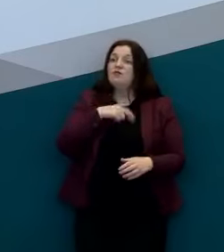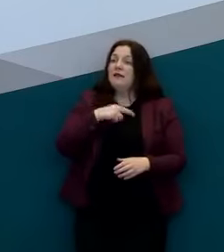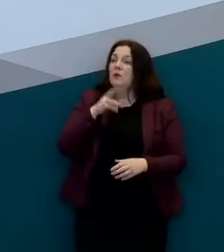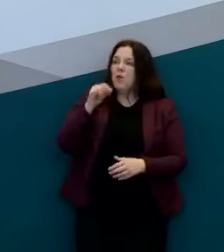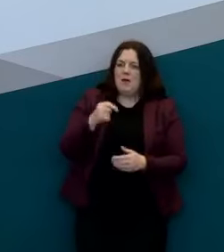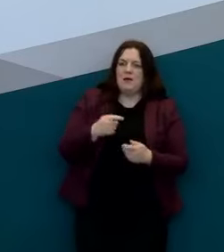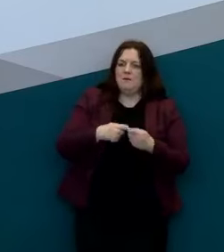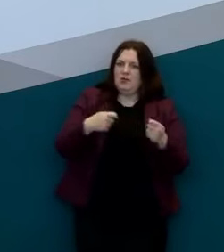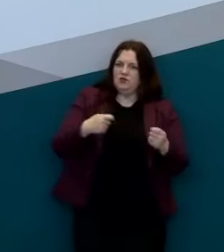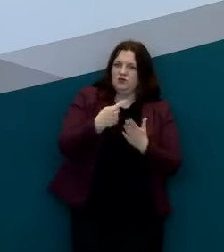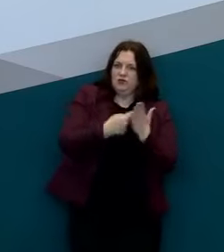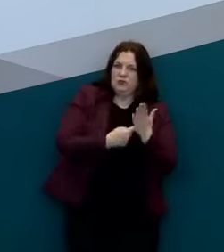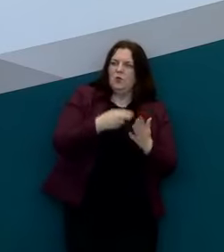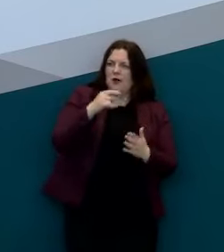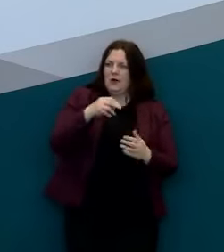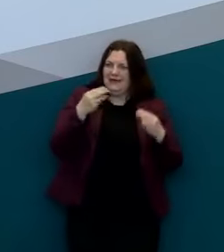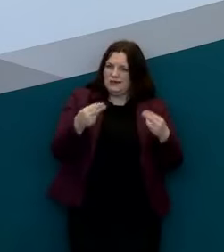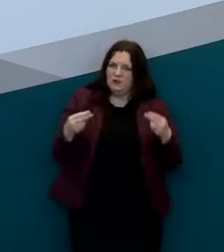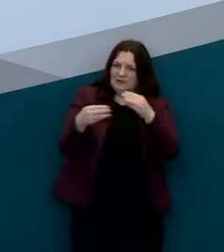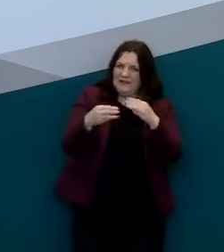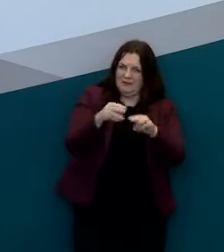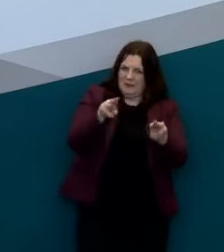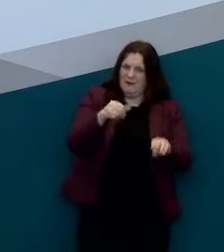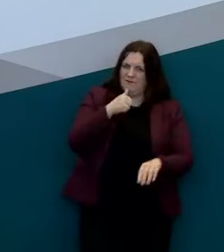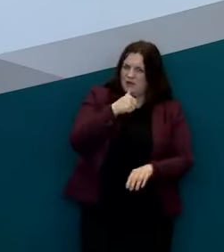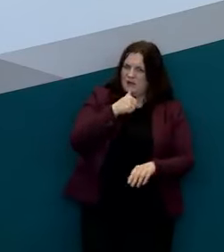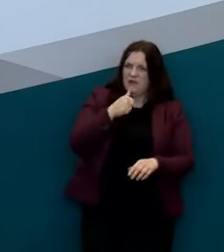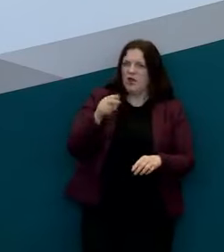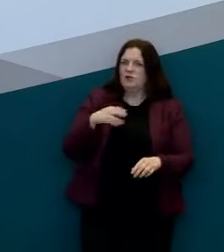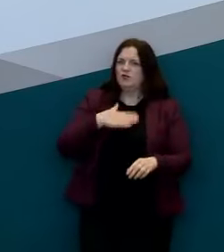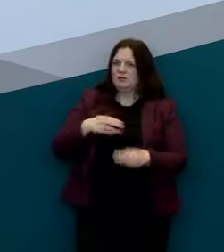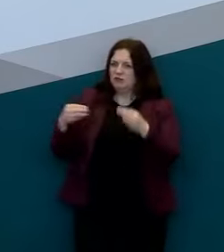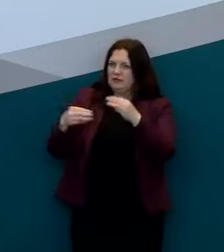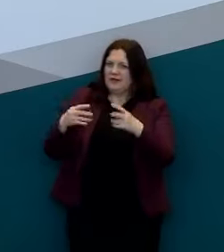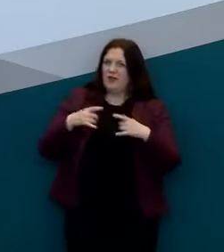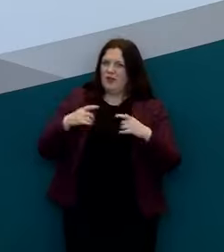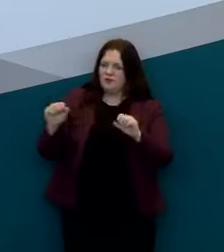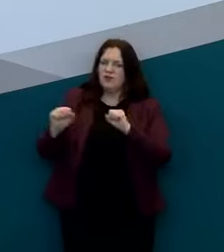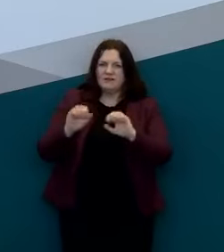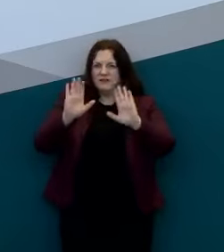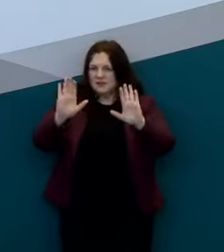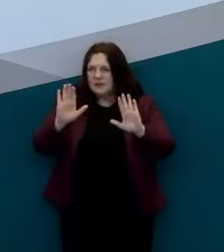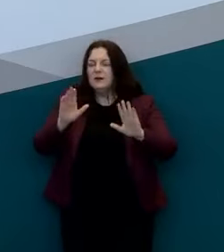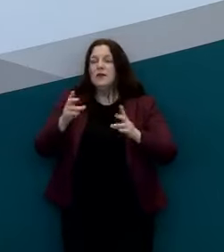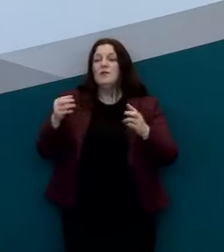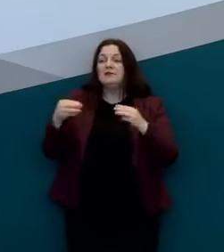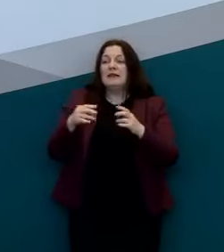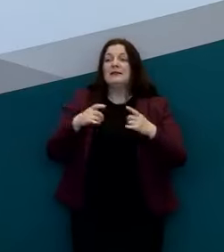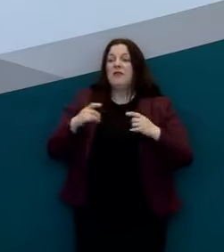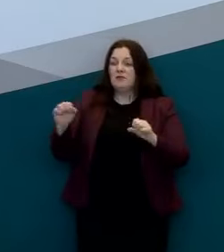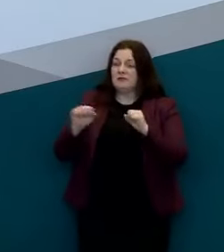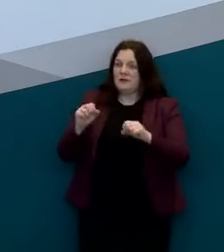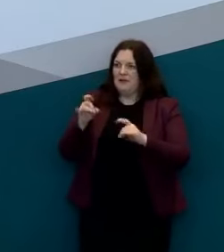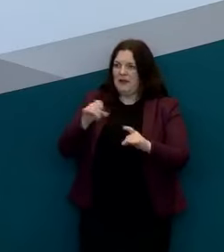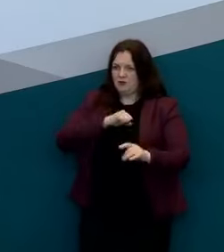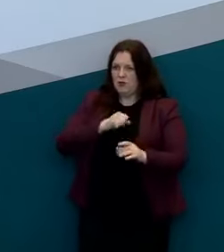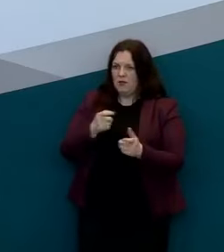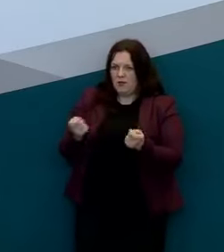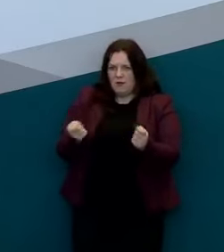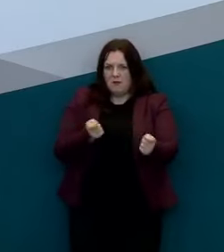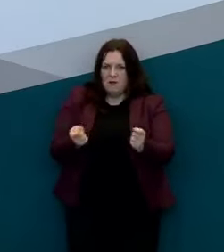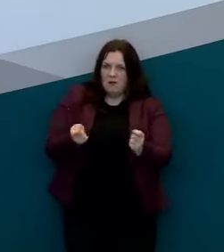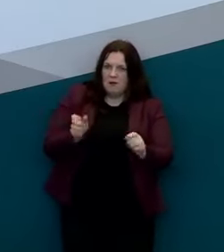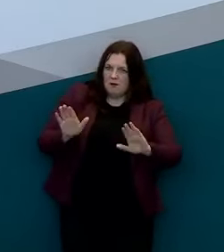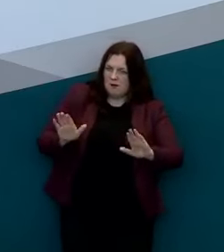is to protect people in the first instance rather than protecting the health service the protecting the health service is for the purpose of ensuring that it's there if